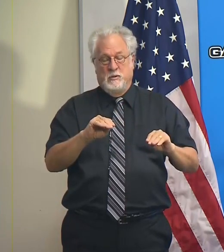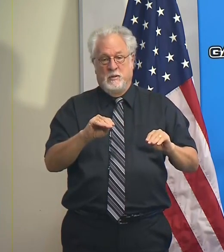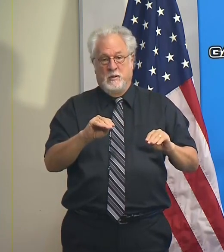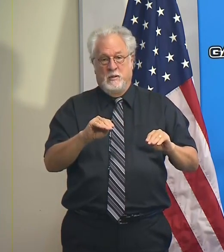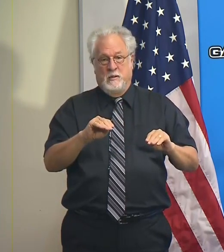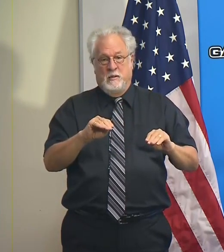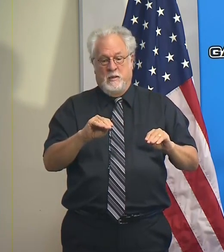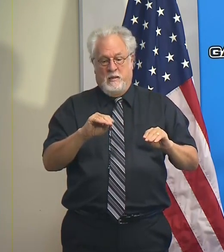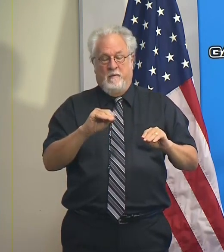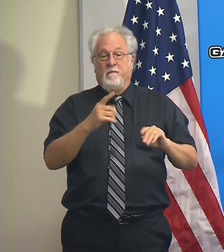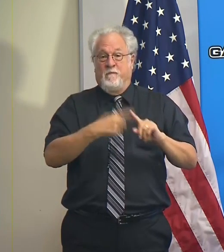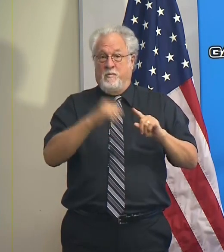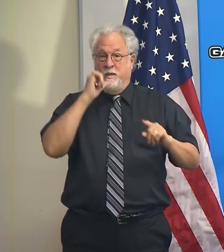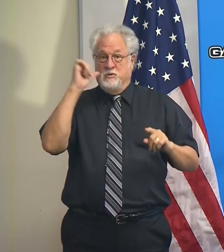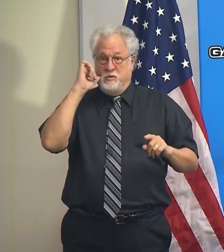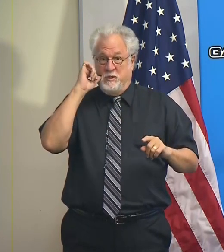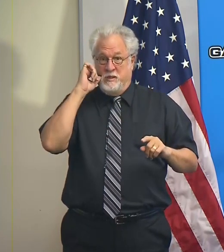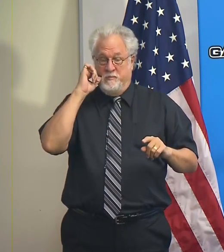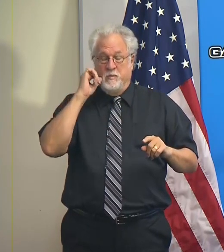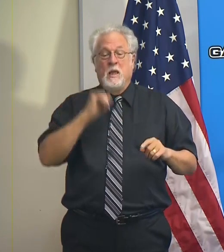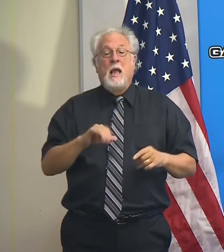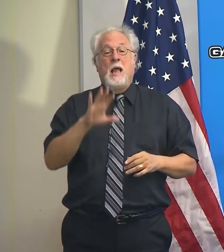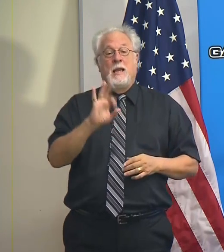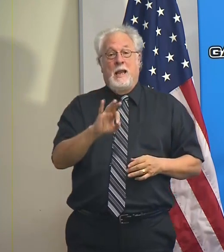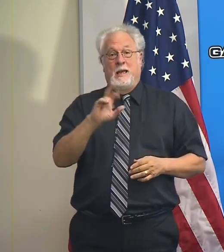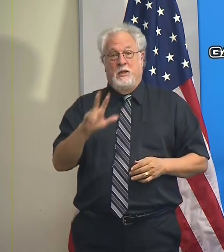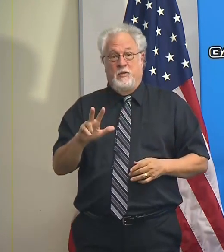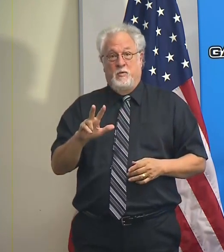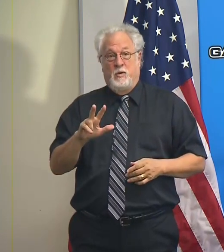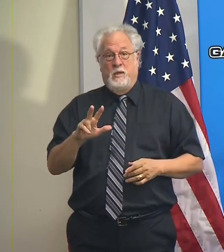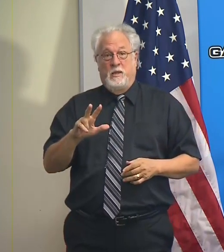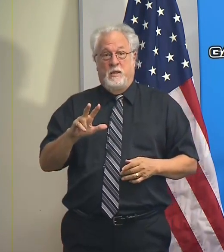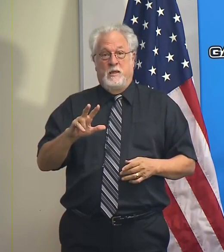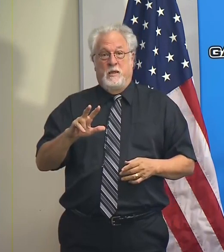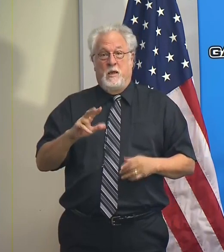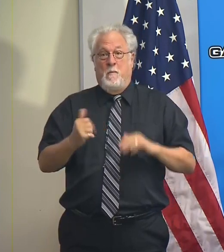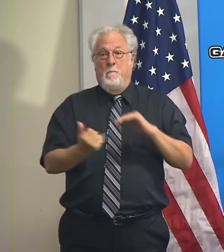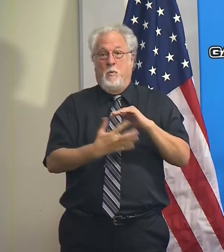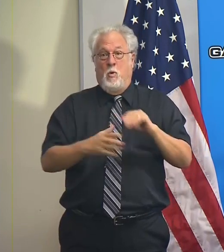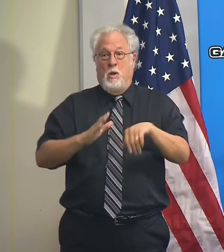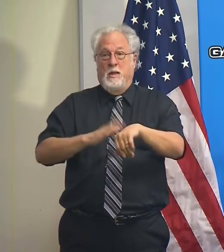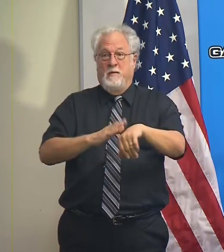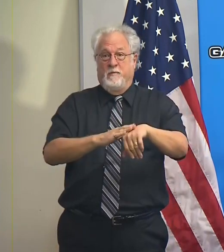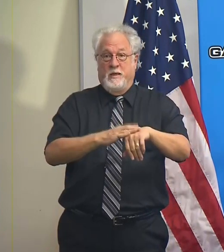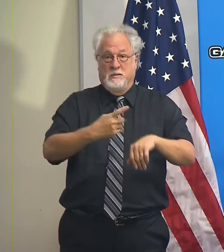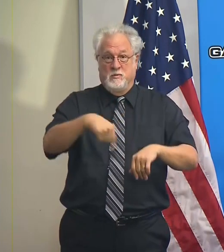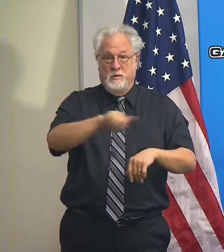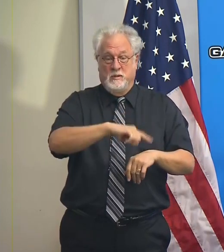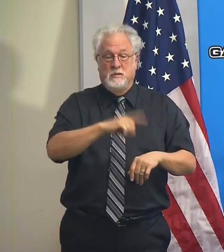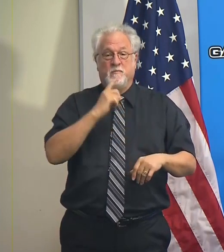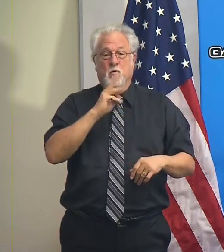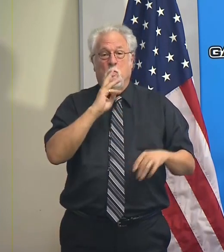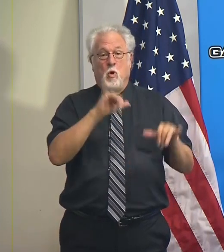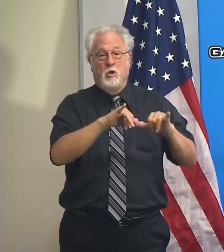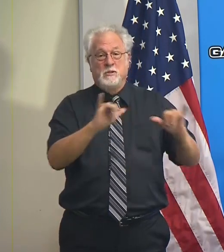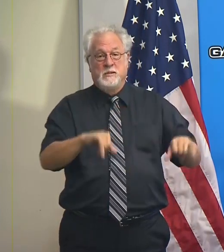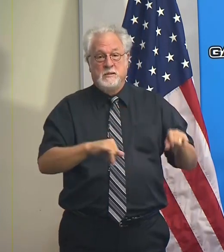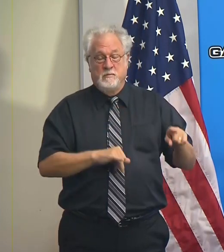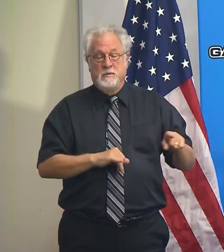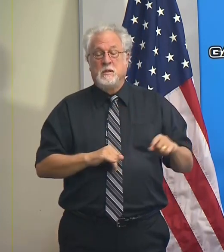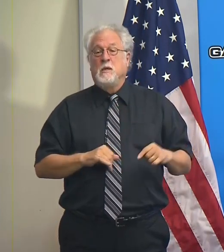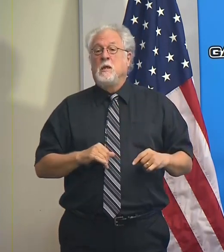just since yesterday. There are 93 boil advisories out there for water systems,